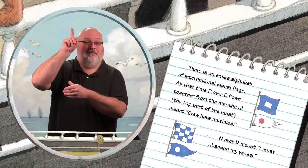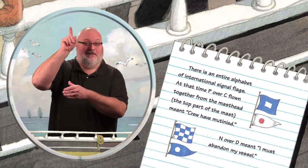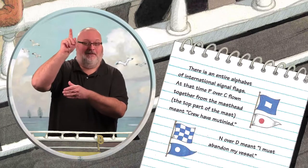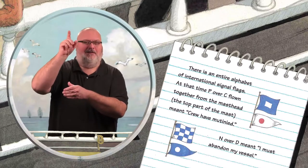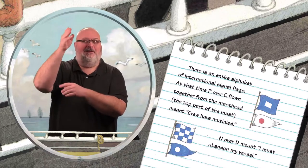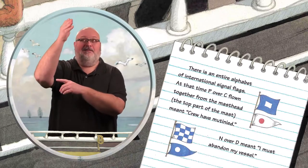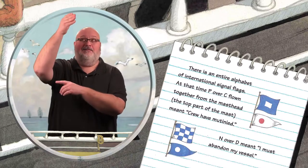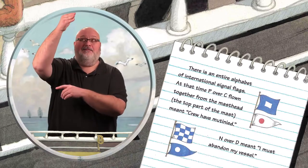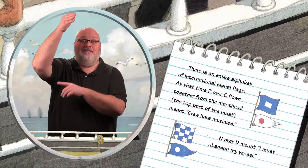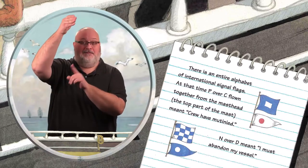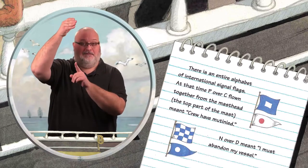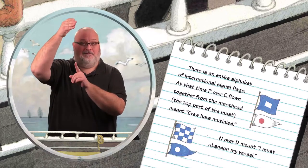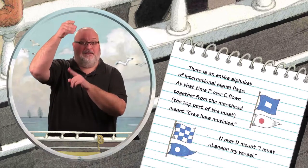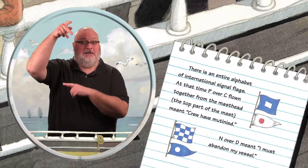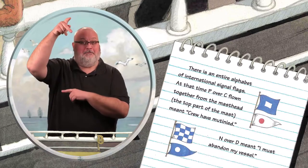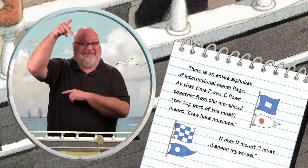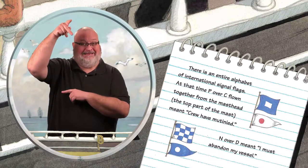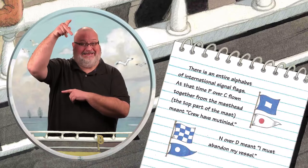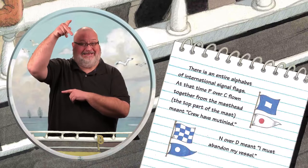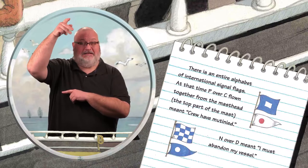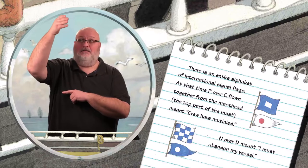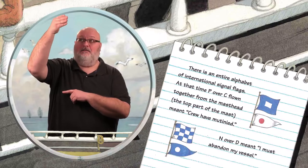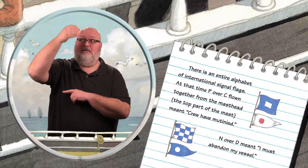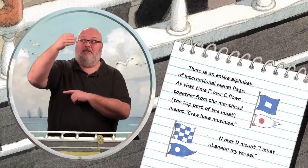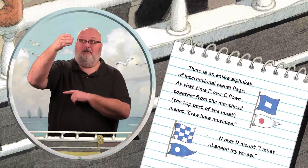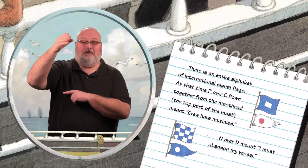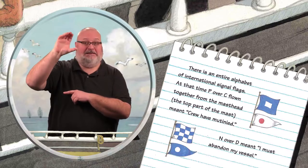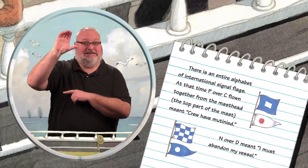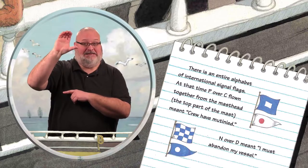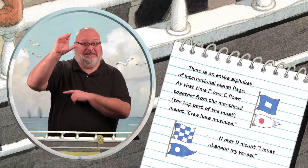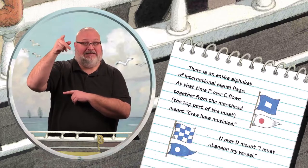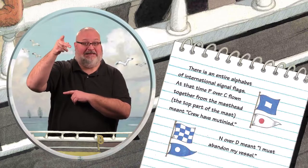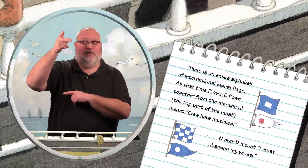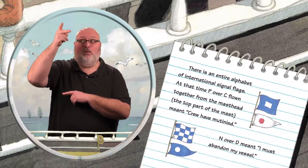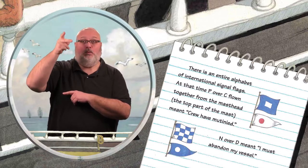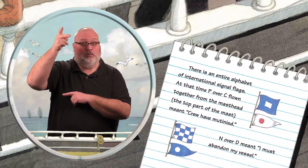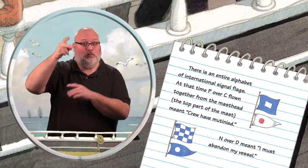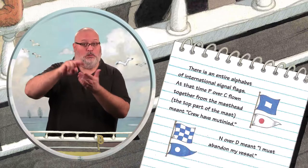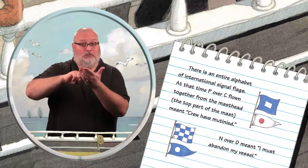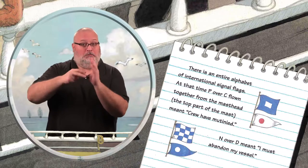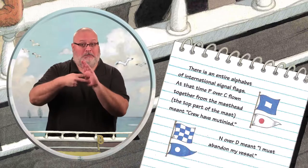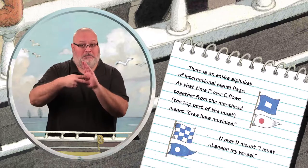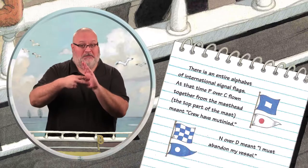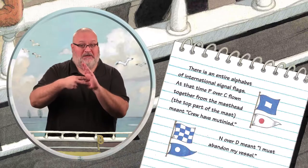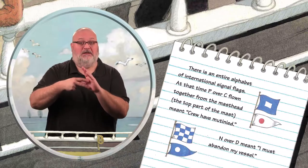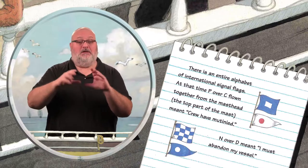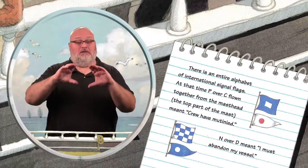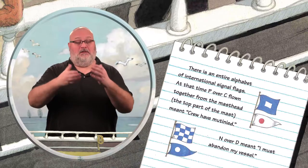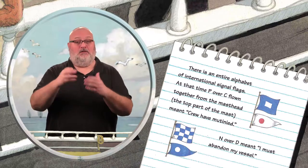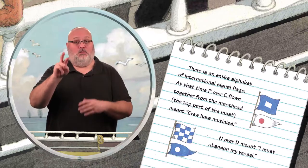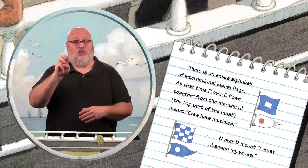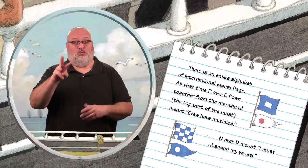together from the masthead, the top part of the mast, meant, Crew have you need.